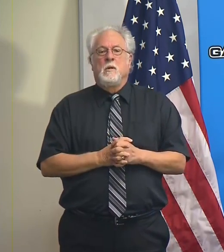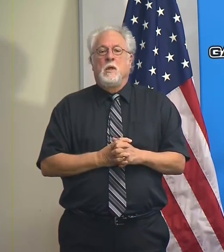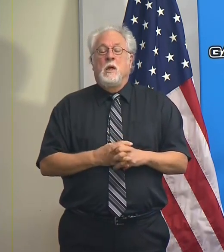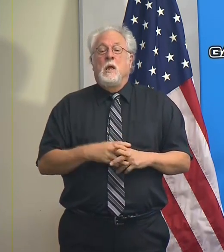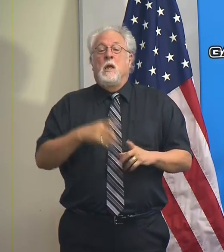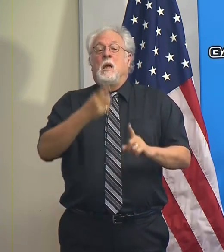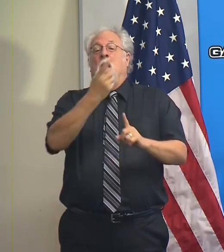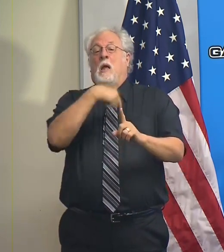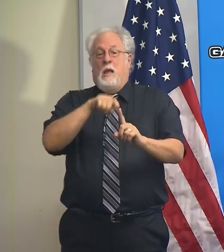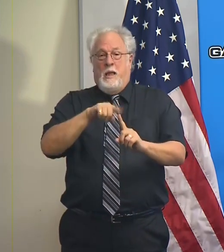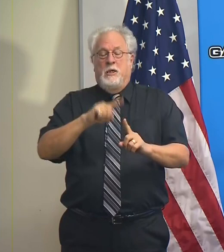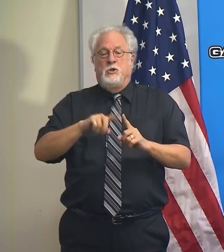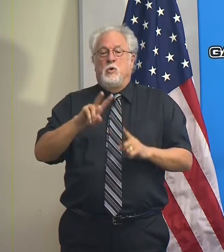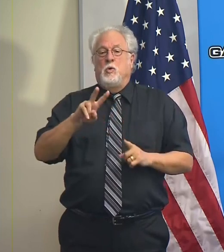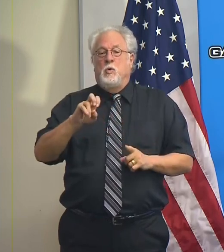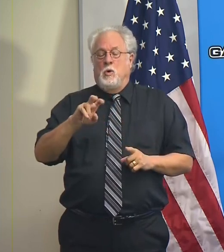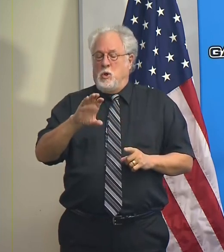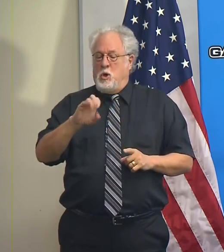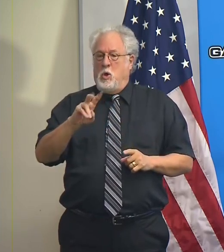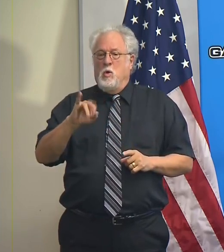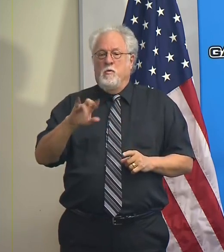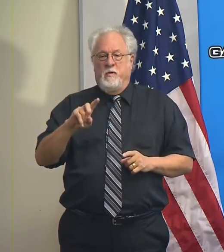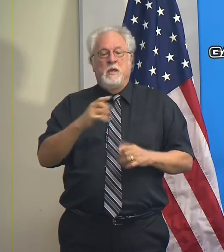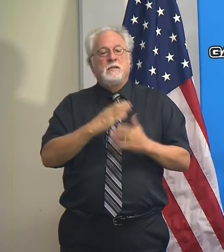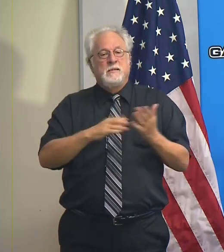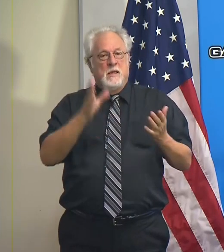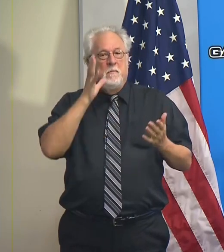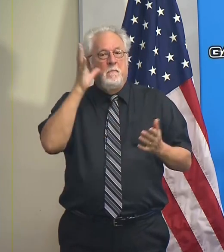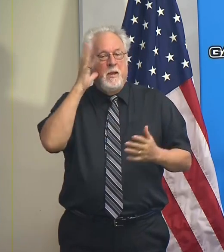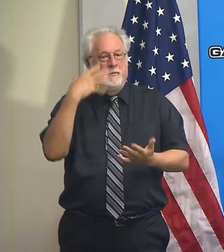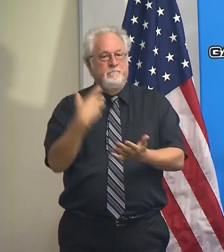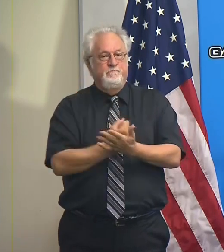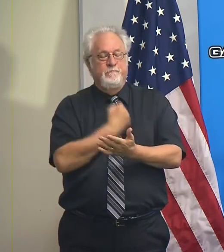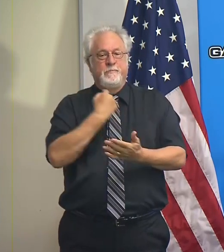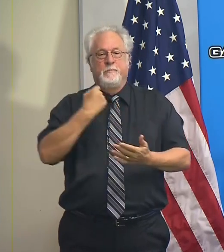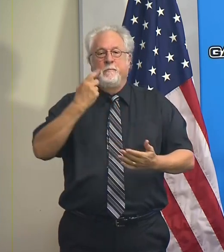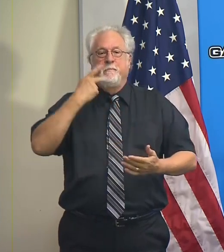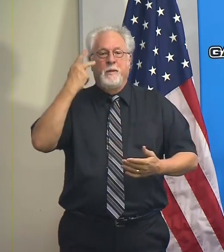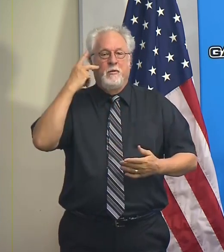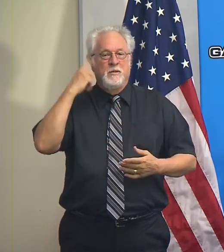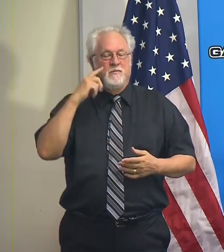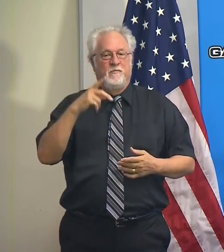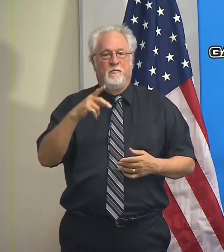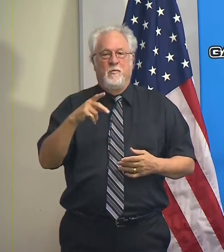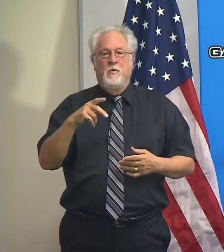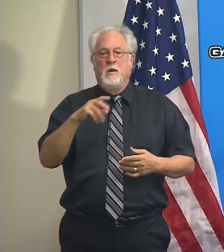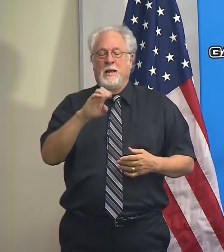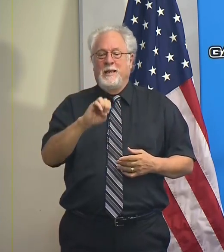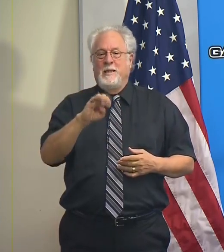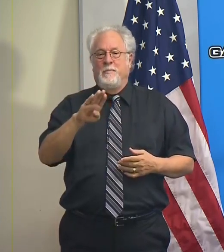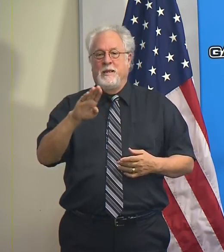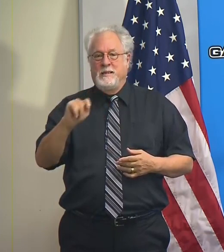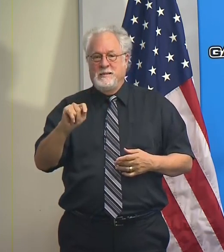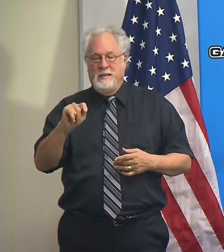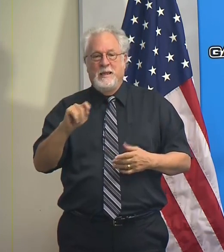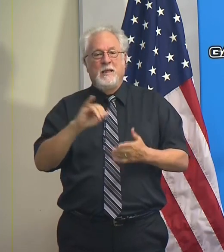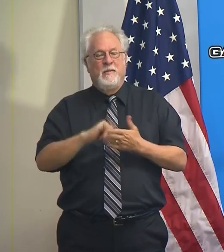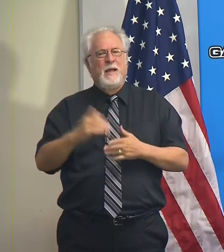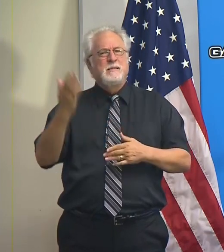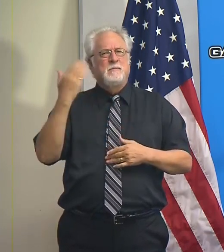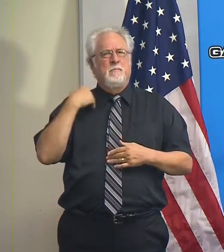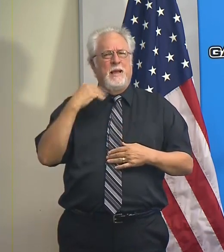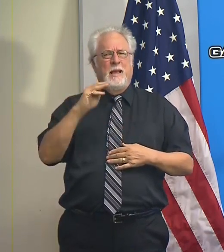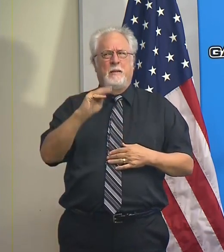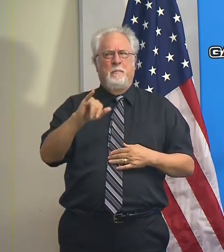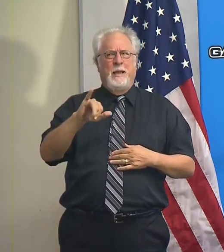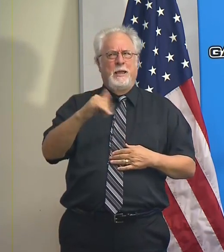Getting back to the COVID situation, there are some parents who missed their chance to apply for pandemic EBT, and this is back in the